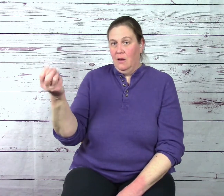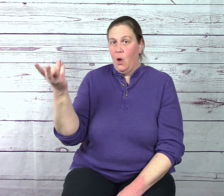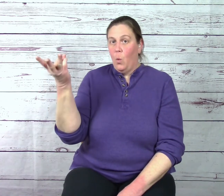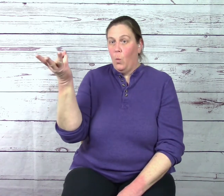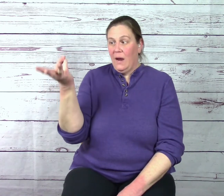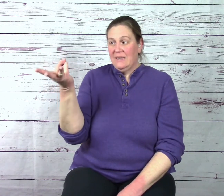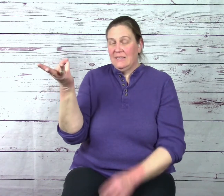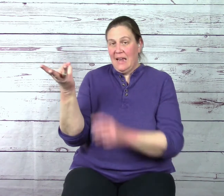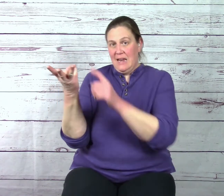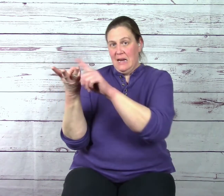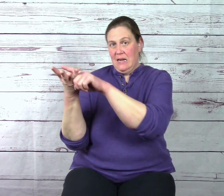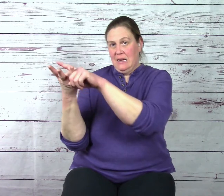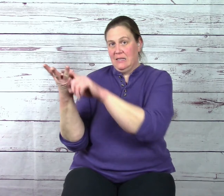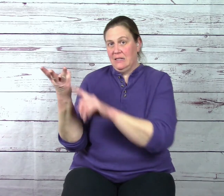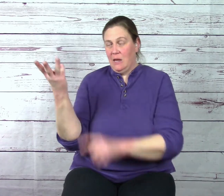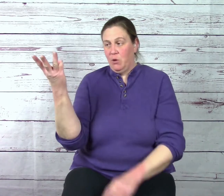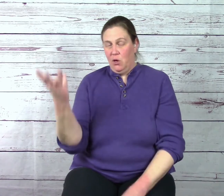Tuesday Wednesday is a W.